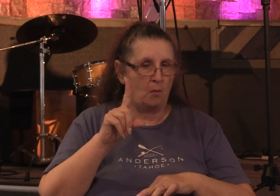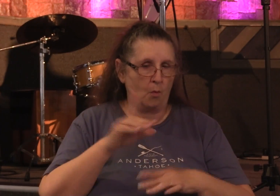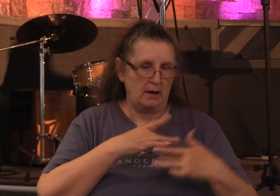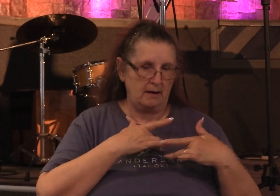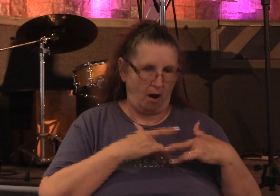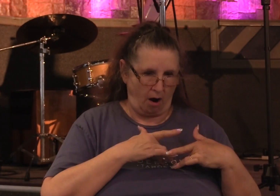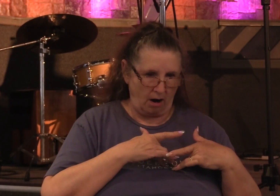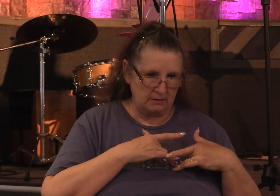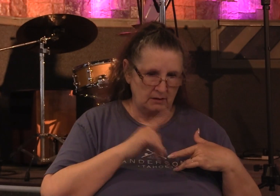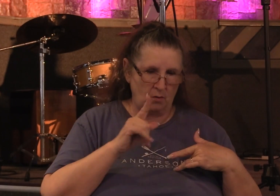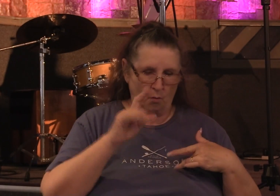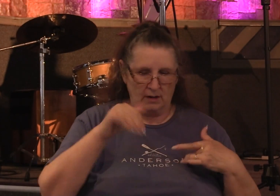and one soul.